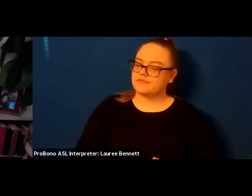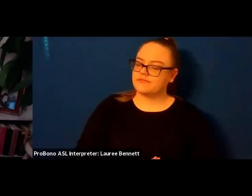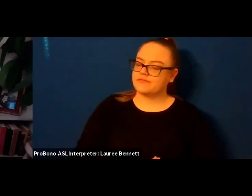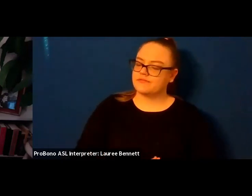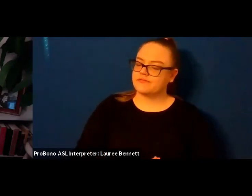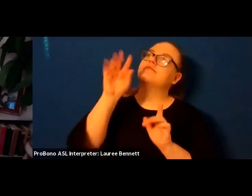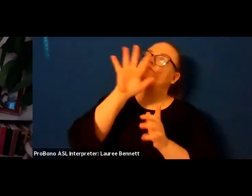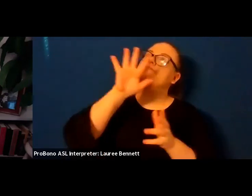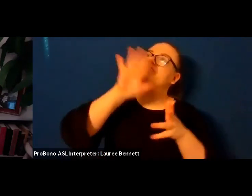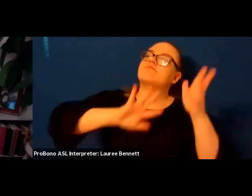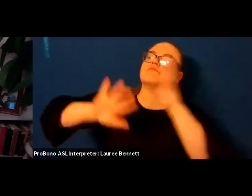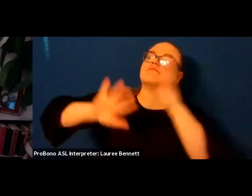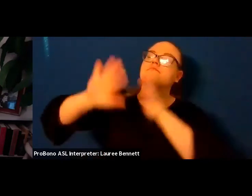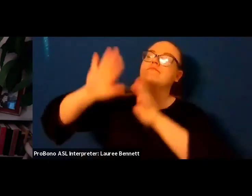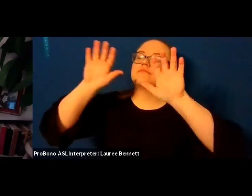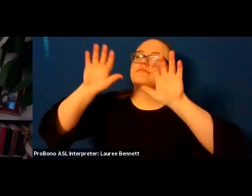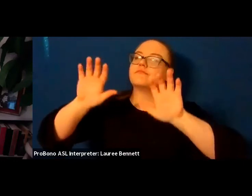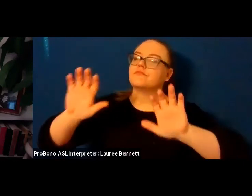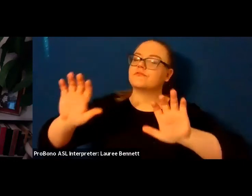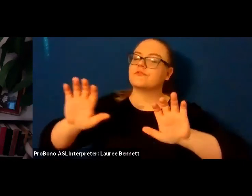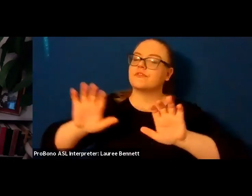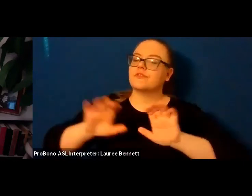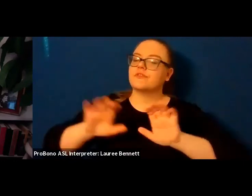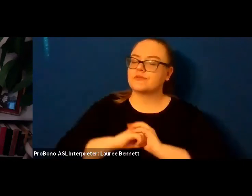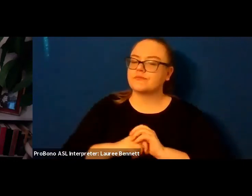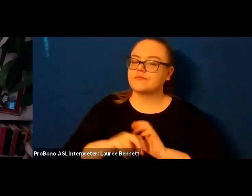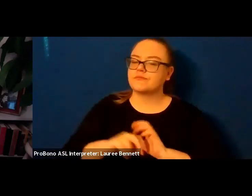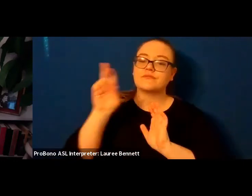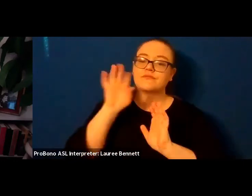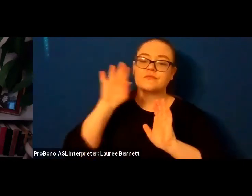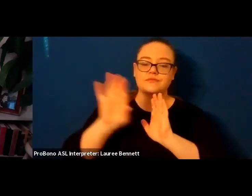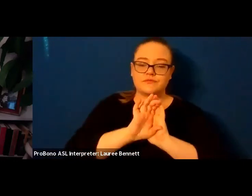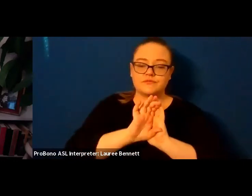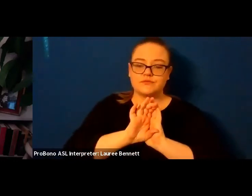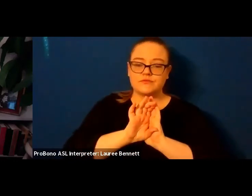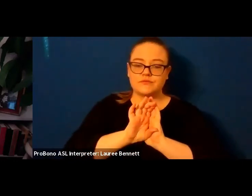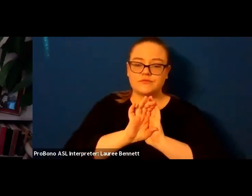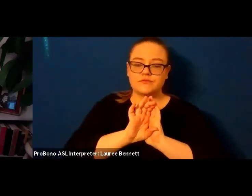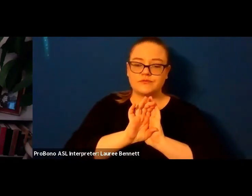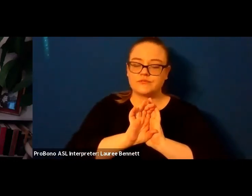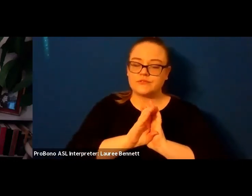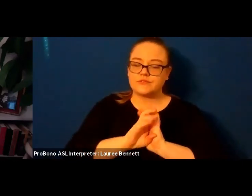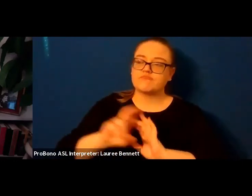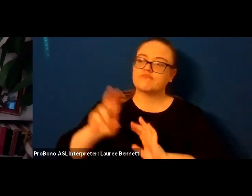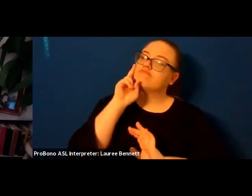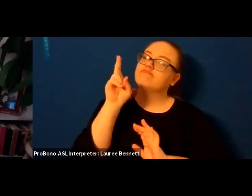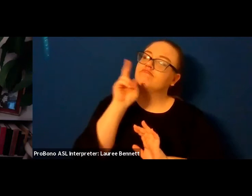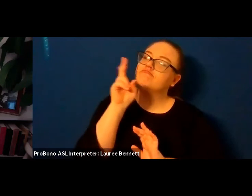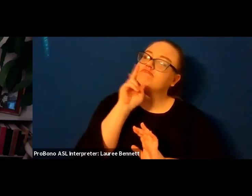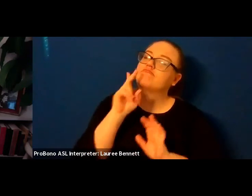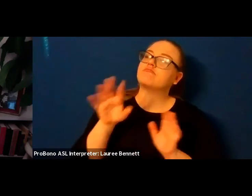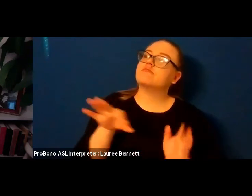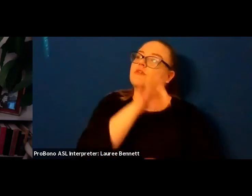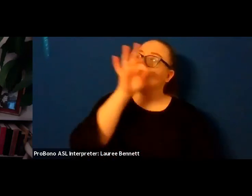stars you've seen the photos ghost clouds smoky pillars rising up like hands hooked